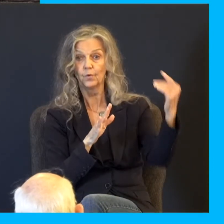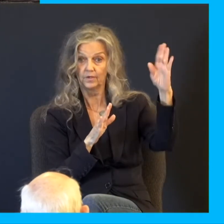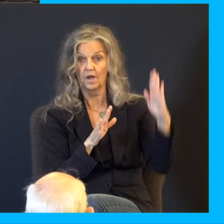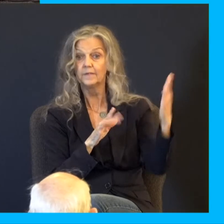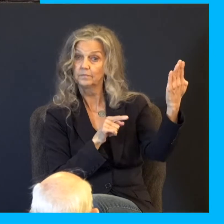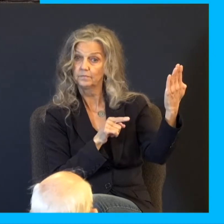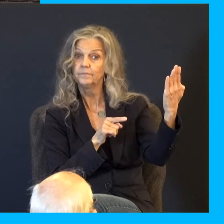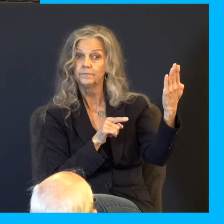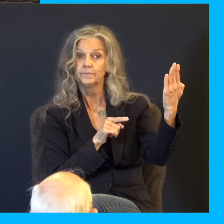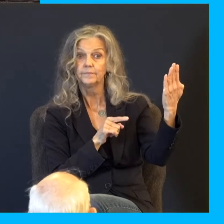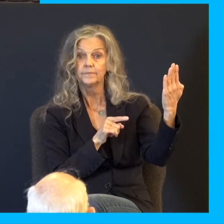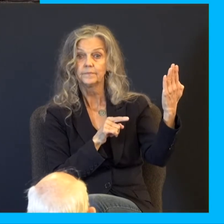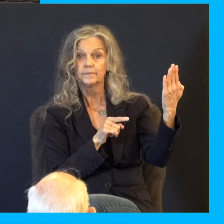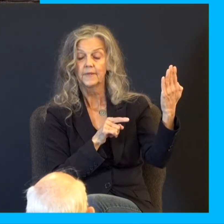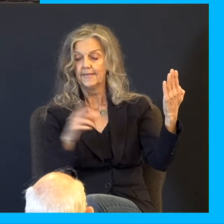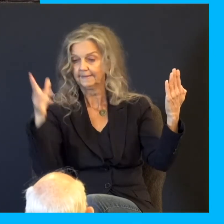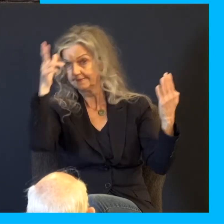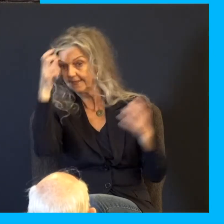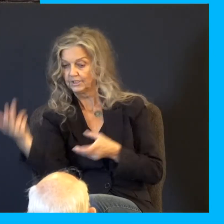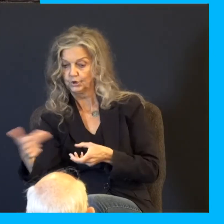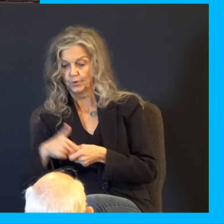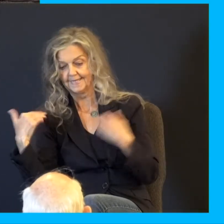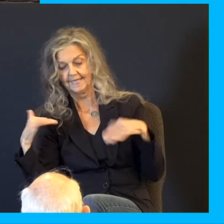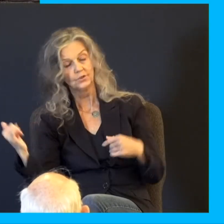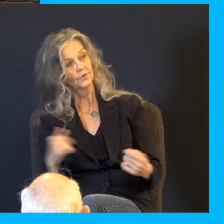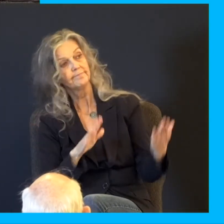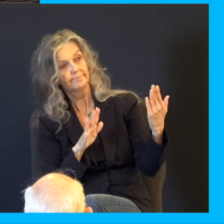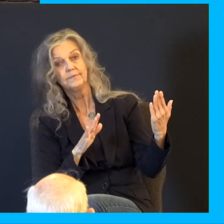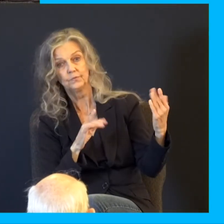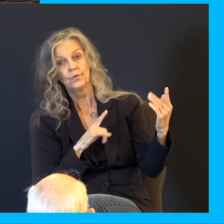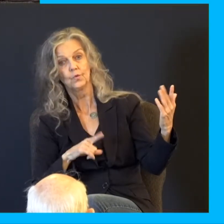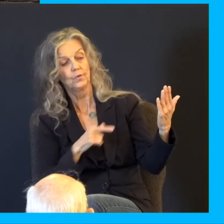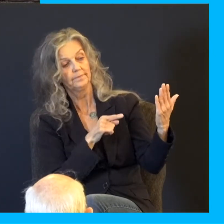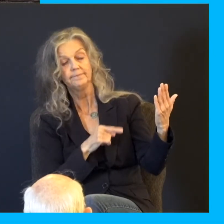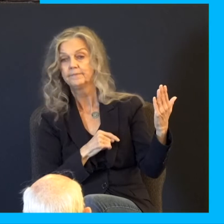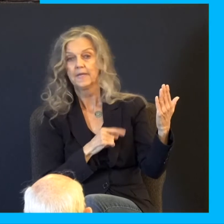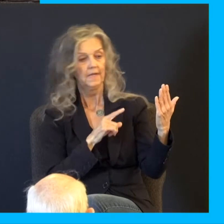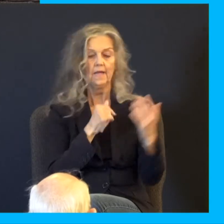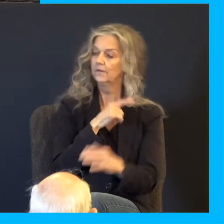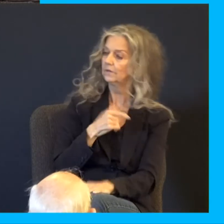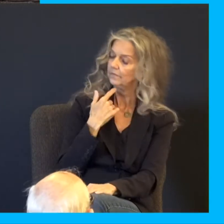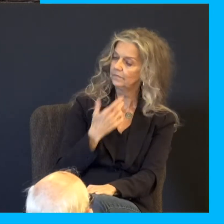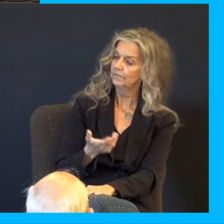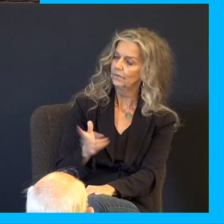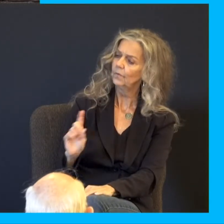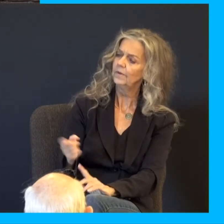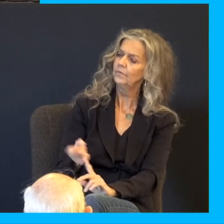before the Lord, and Satan came also among them to present himself before the Lord. And the Lord said unto Satan, from whence comest thou? And he answered